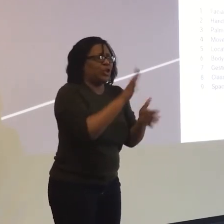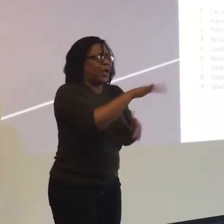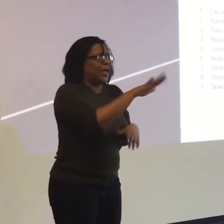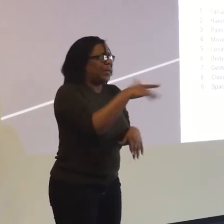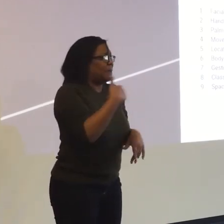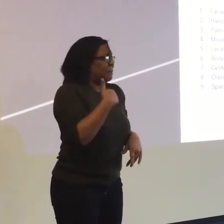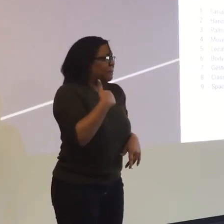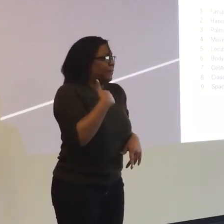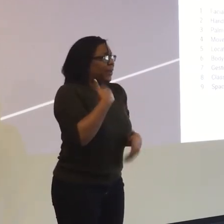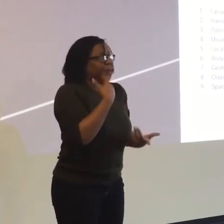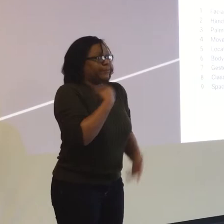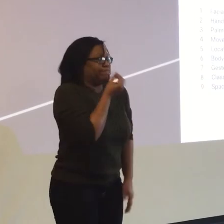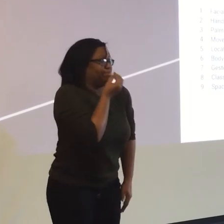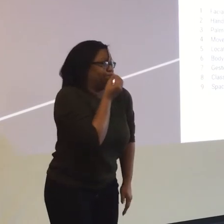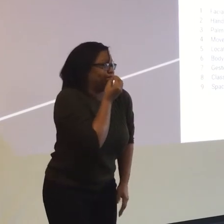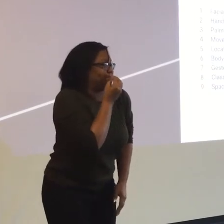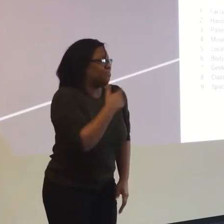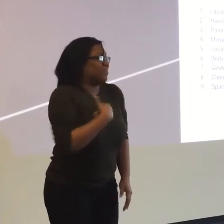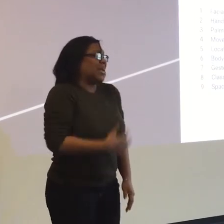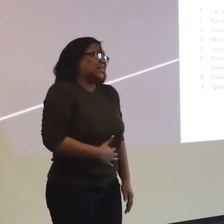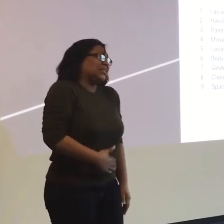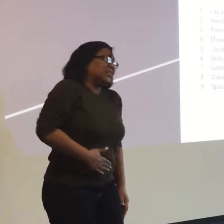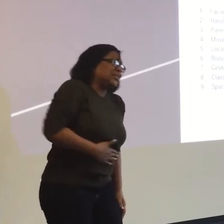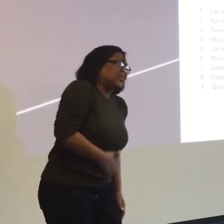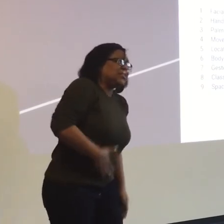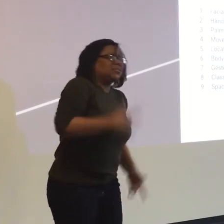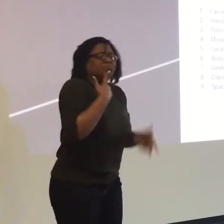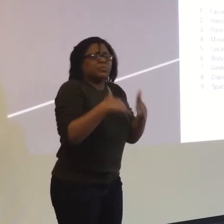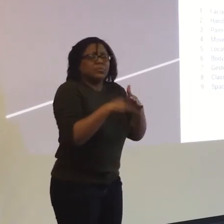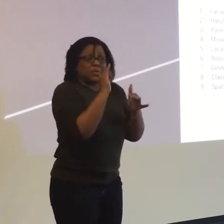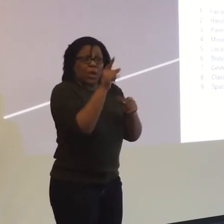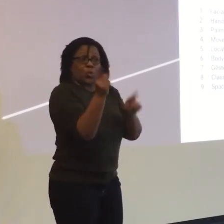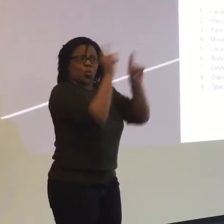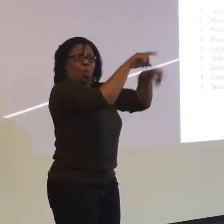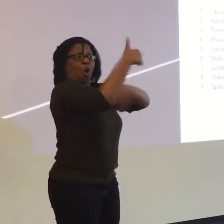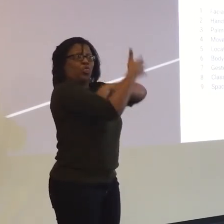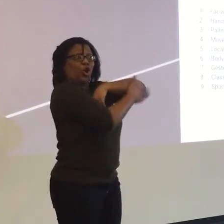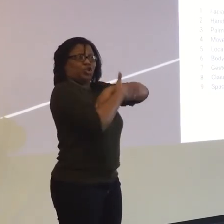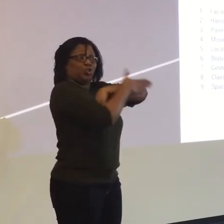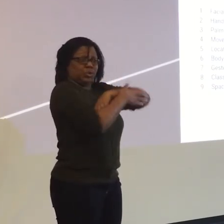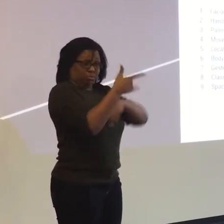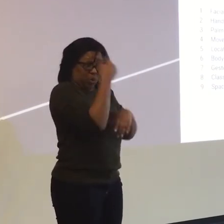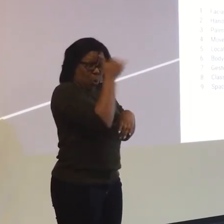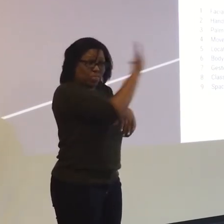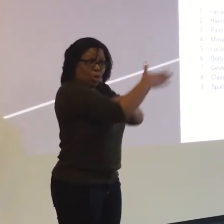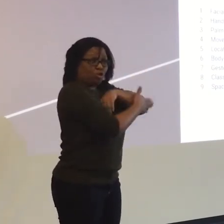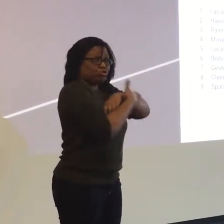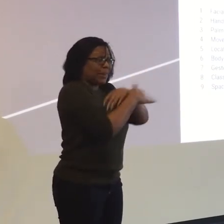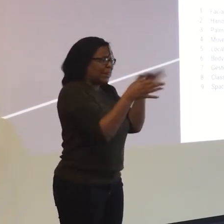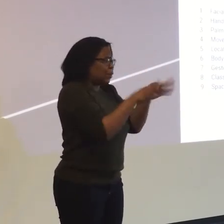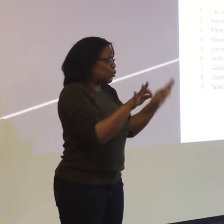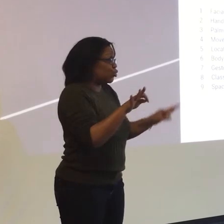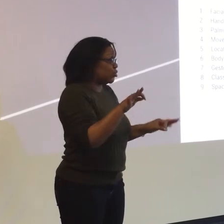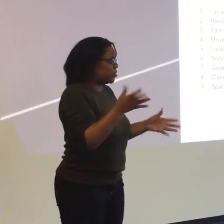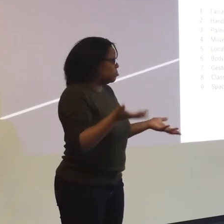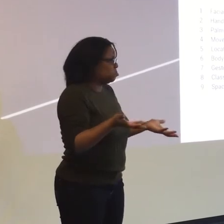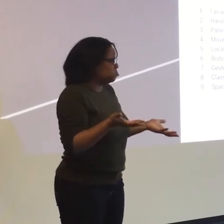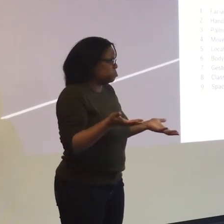If you don't know the sign, you can use gestures like this. If you go to another country, and I understand other